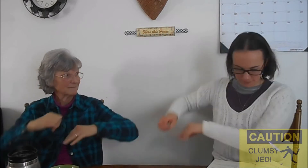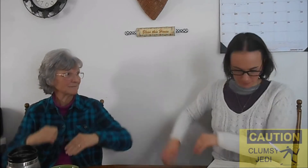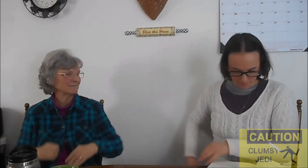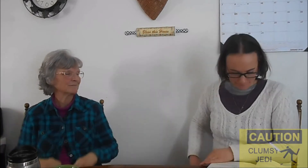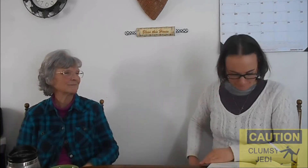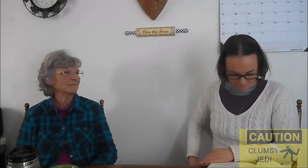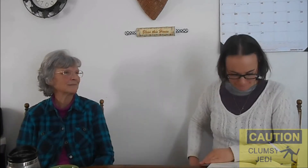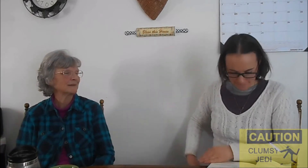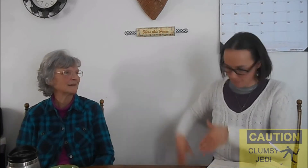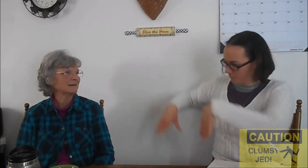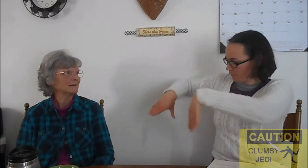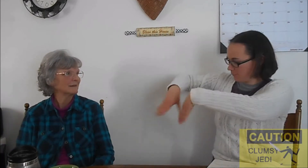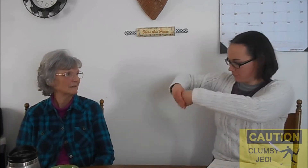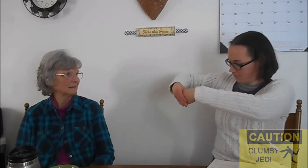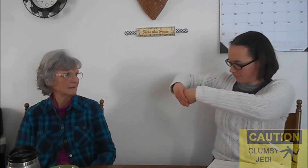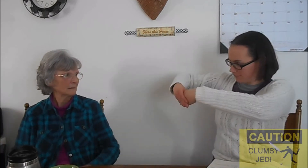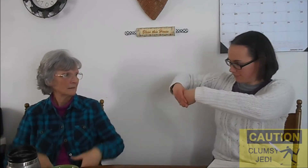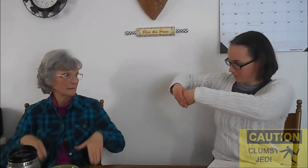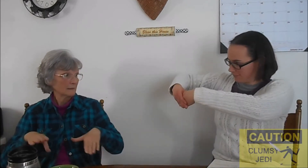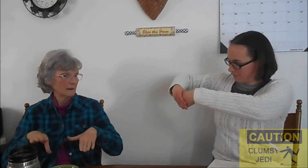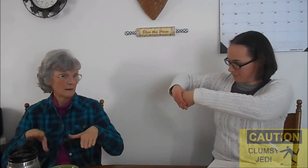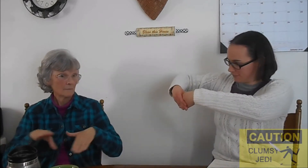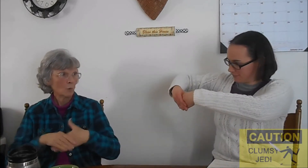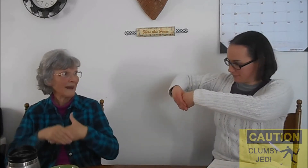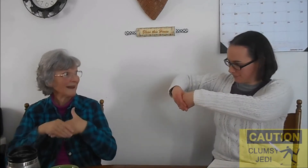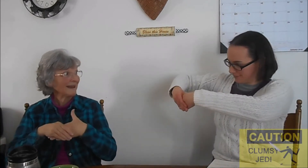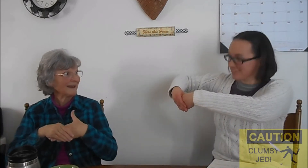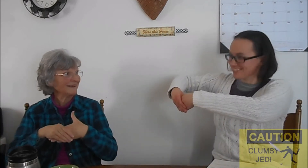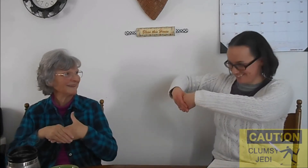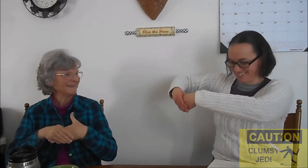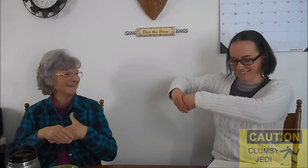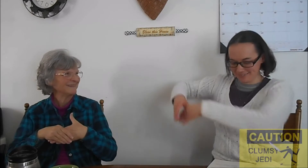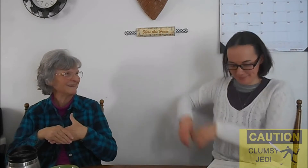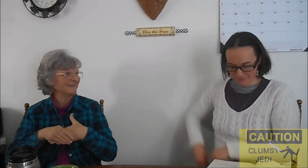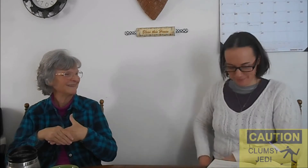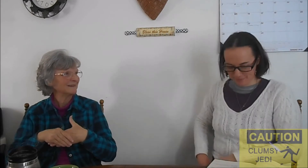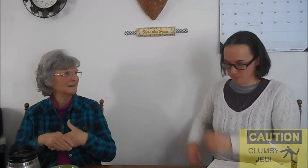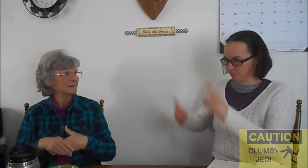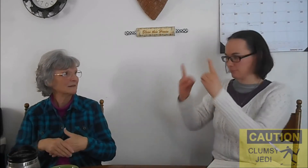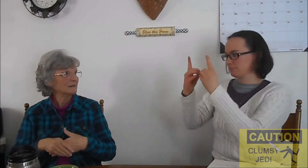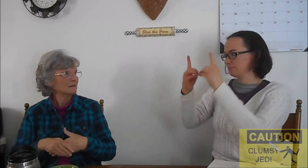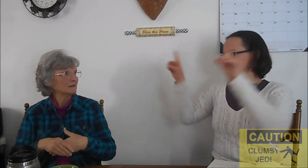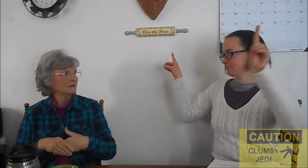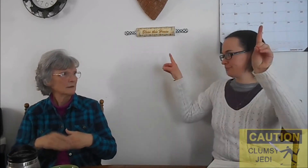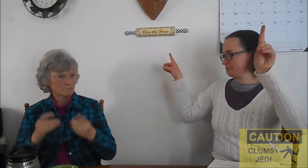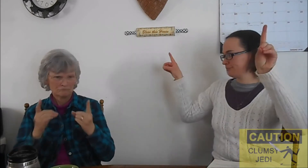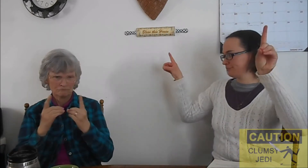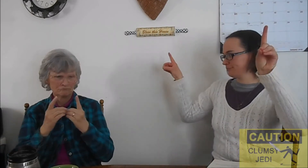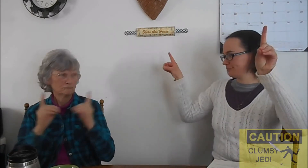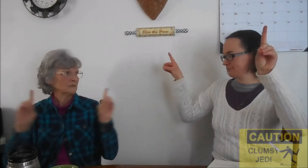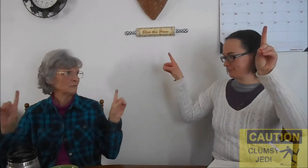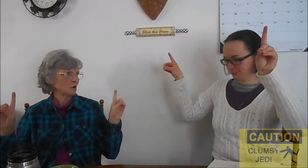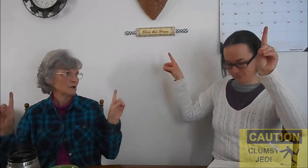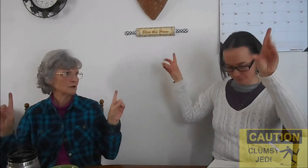wedding, divorce, wife,